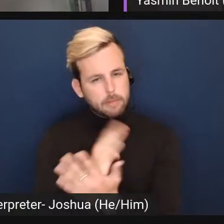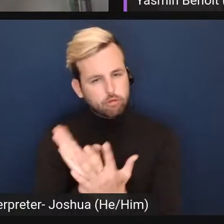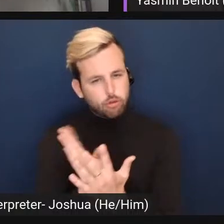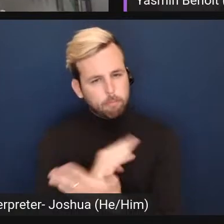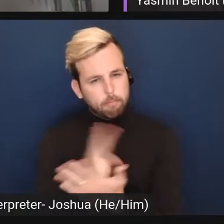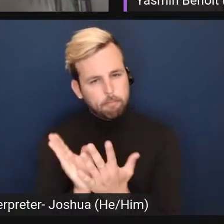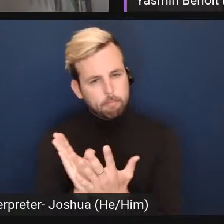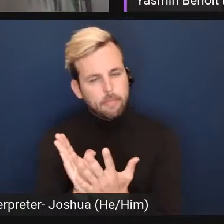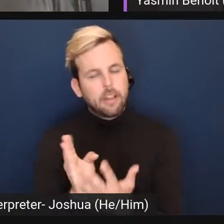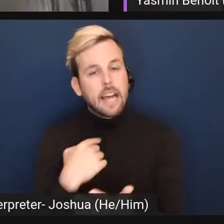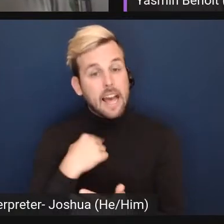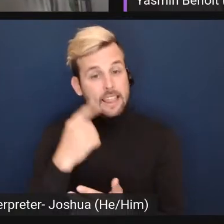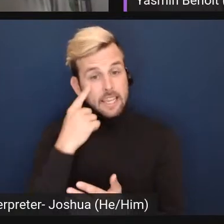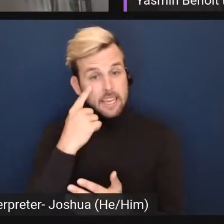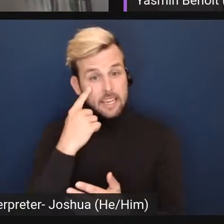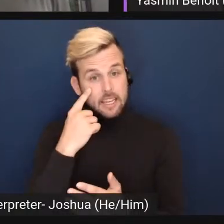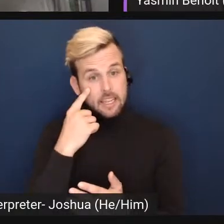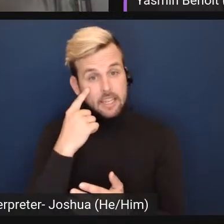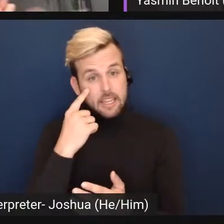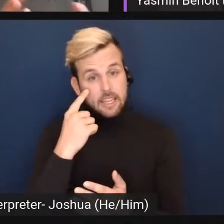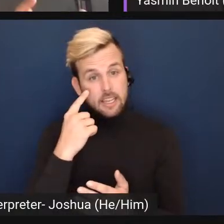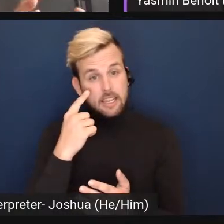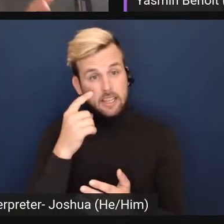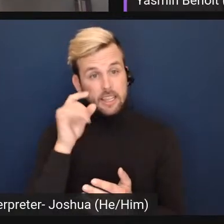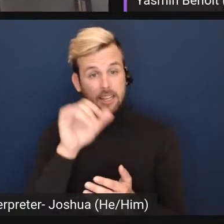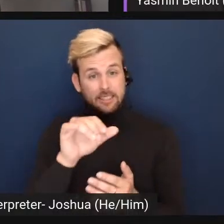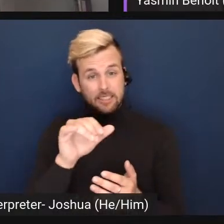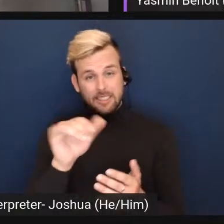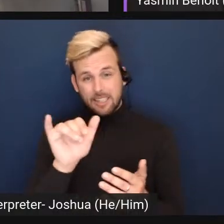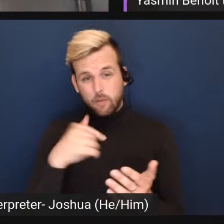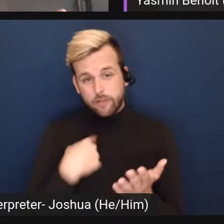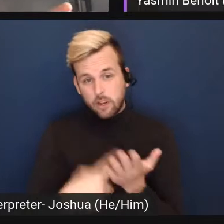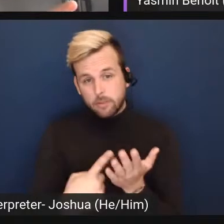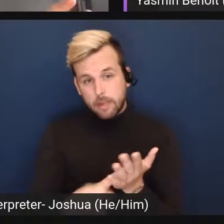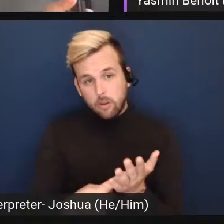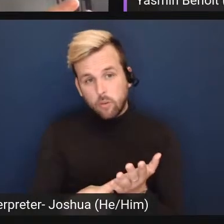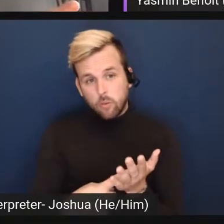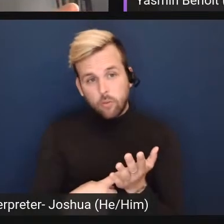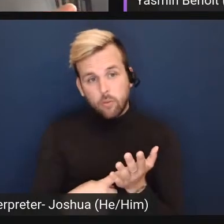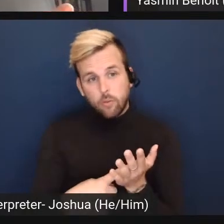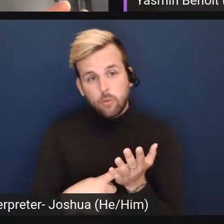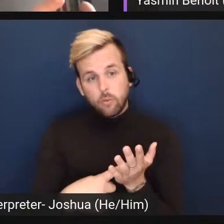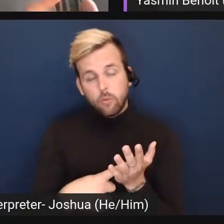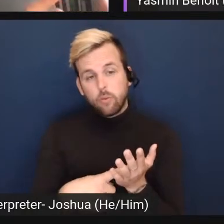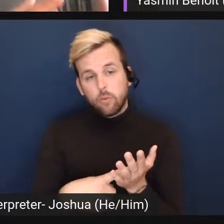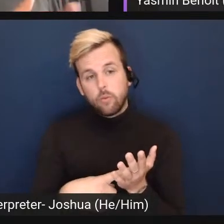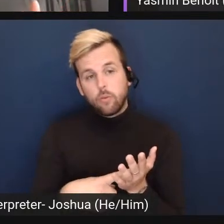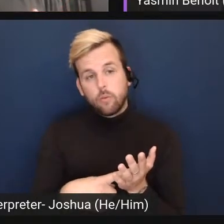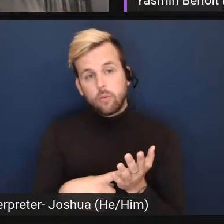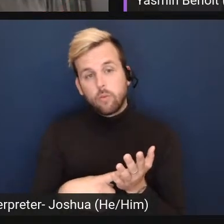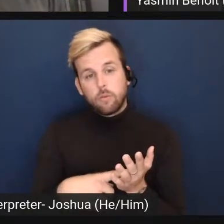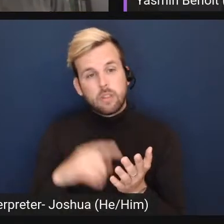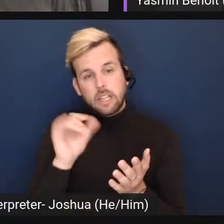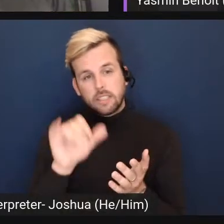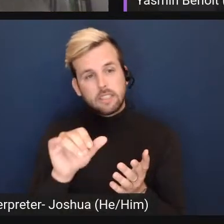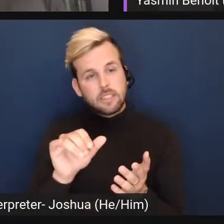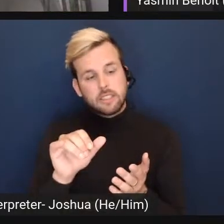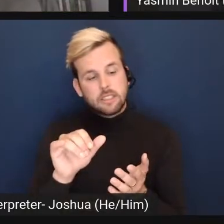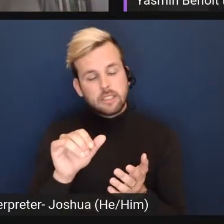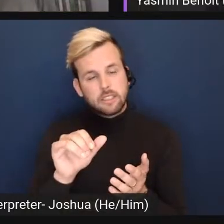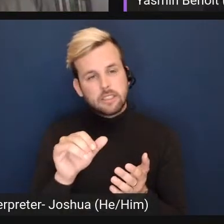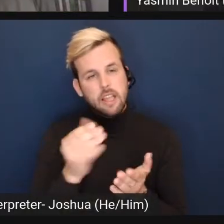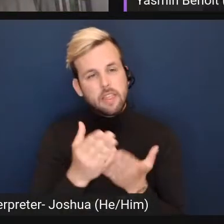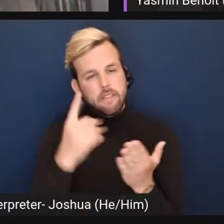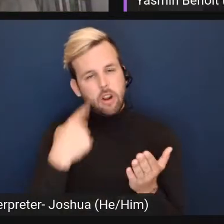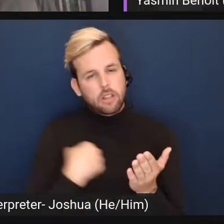I think that that's, as we've talked about, um, that that's a thing